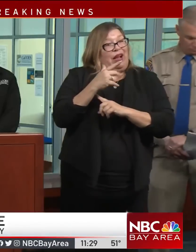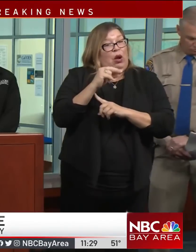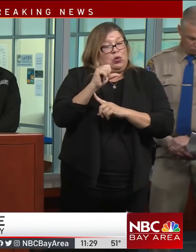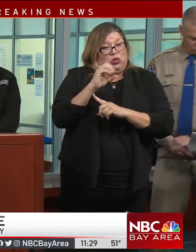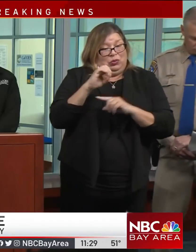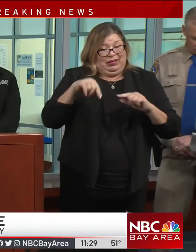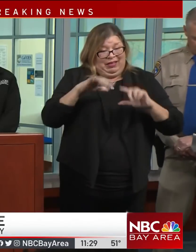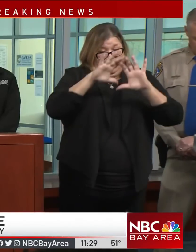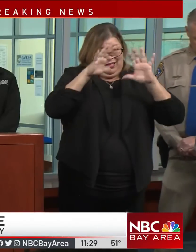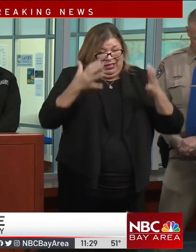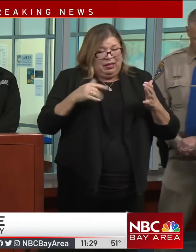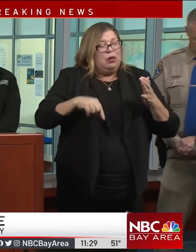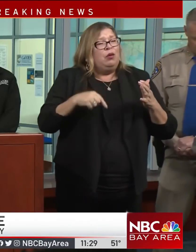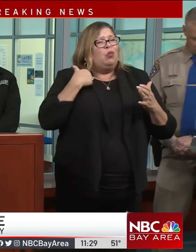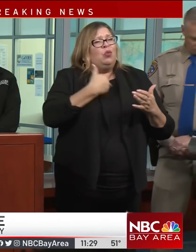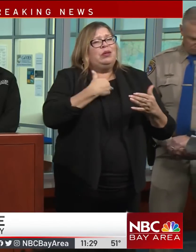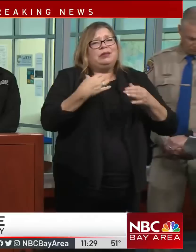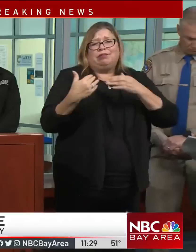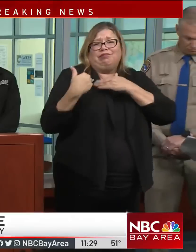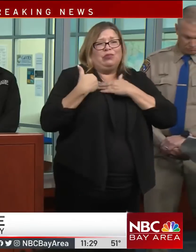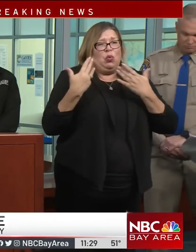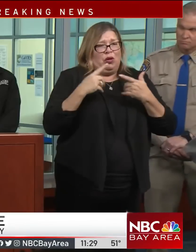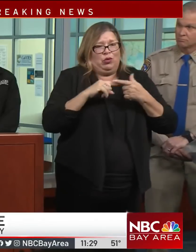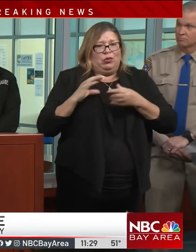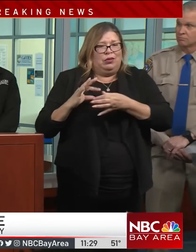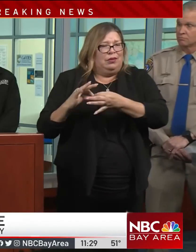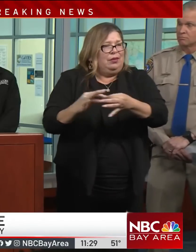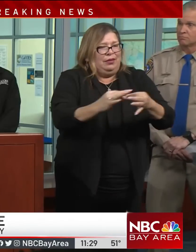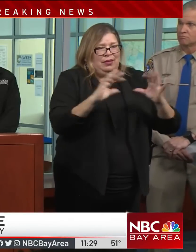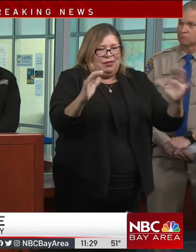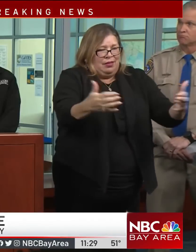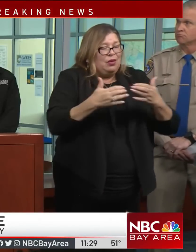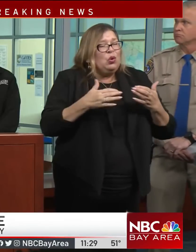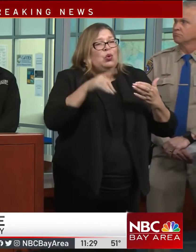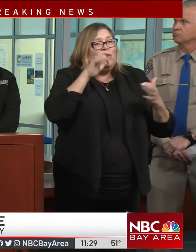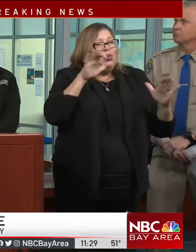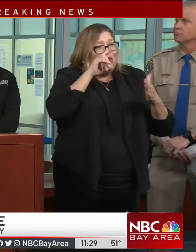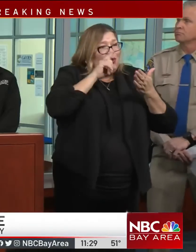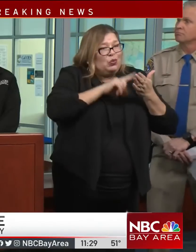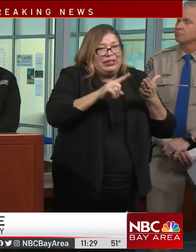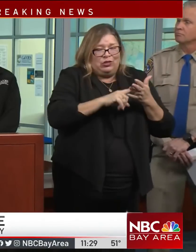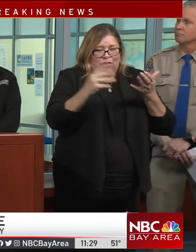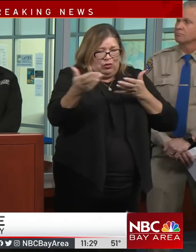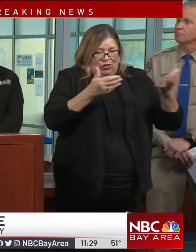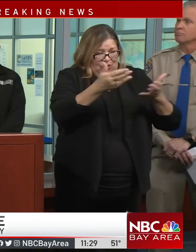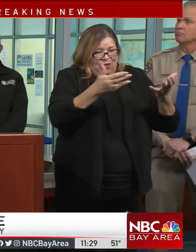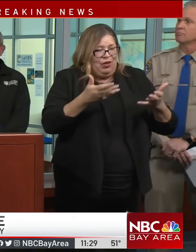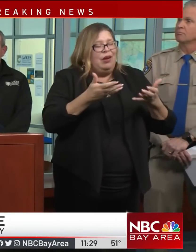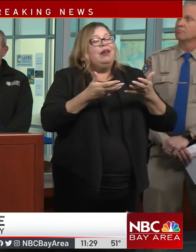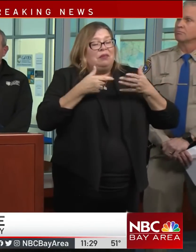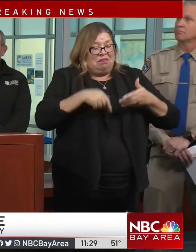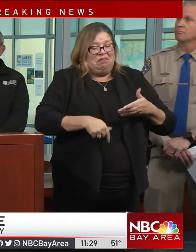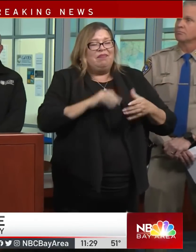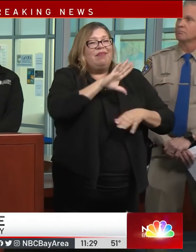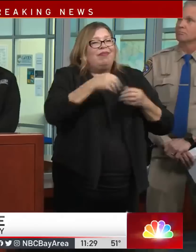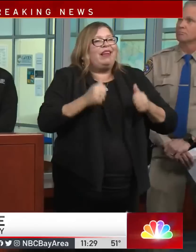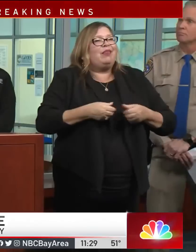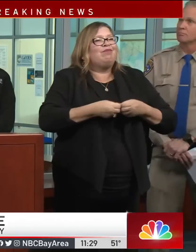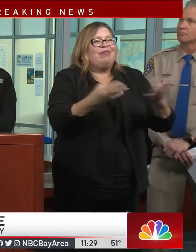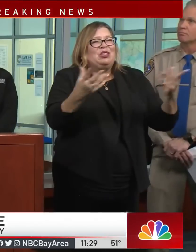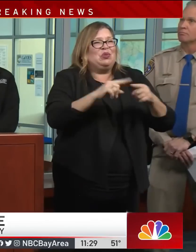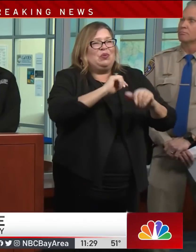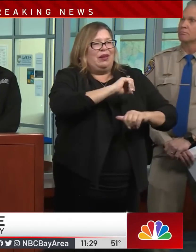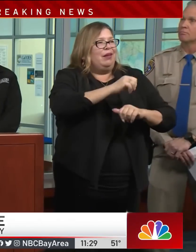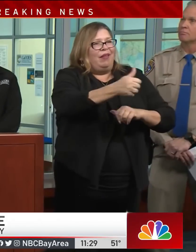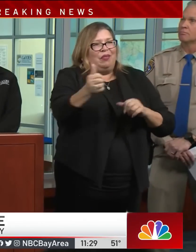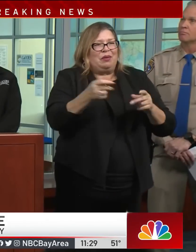and connect people who are doing that research and make sure that we have a platform to provide that information out to others. It's